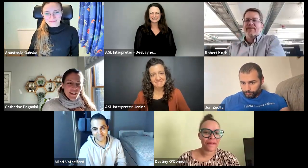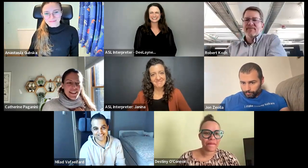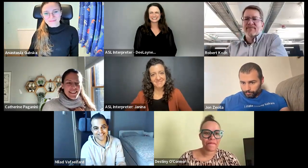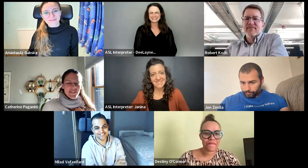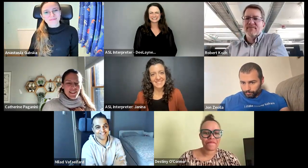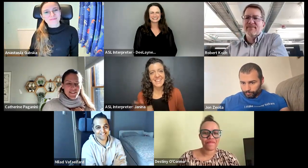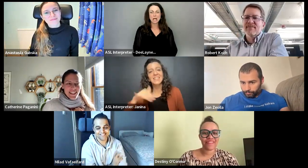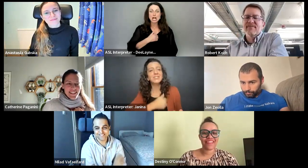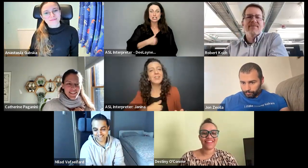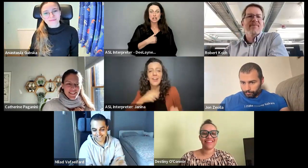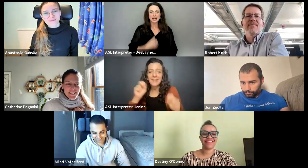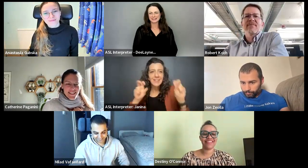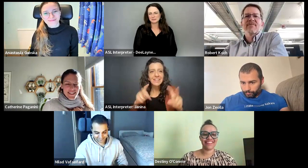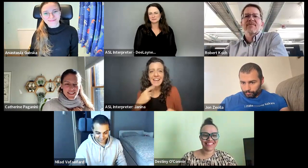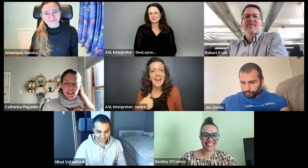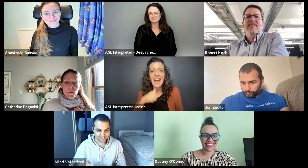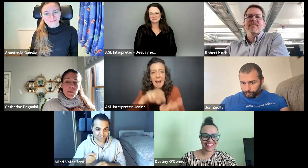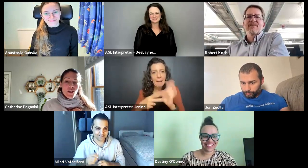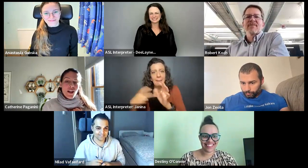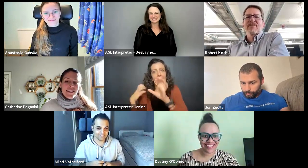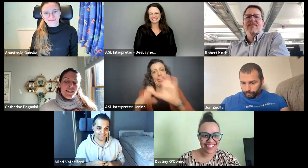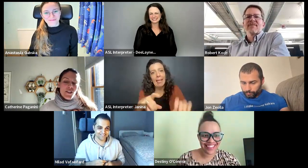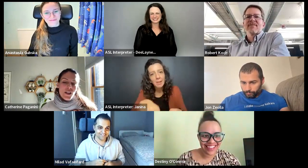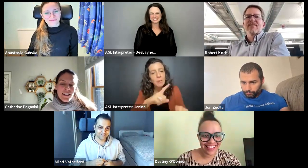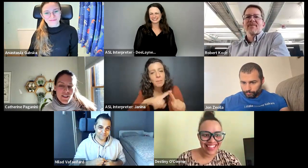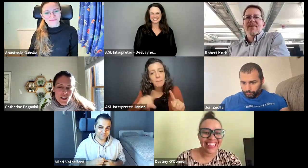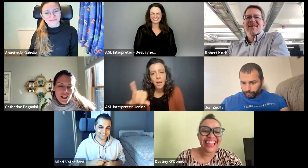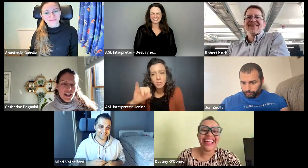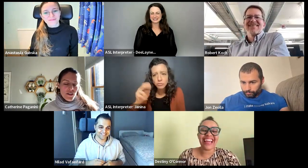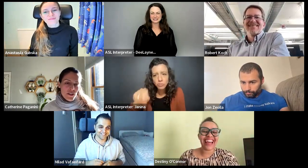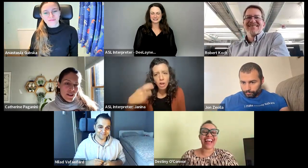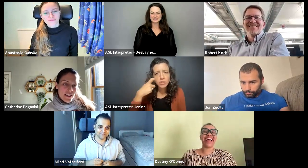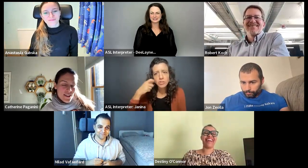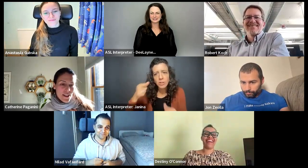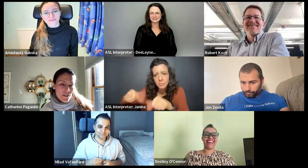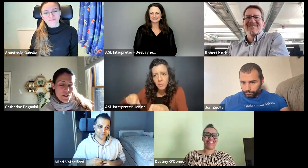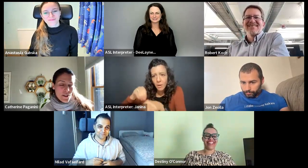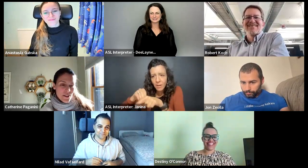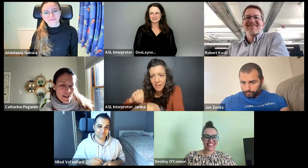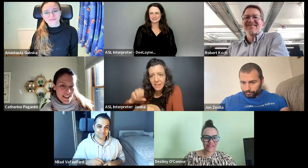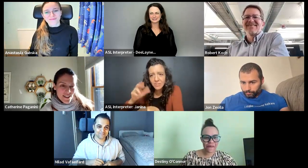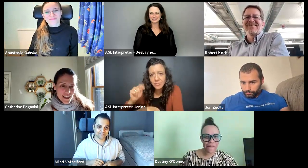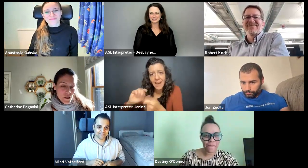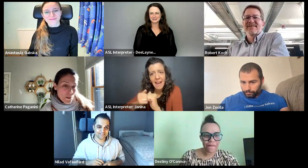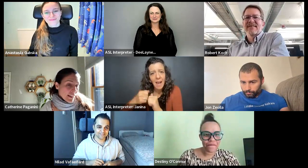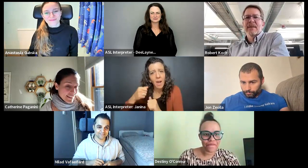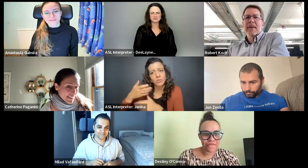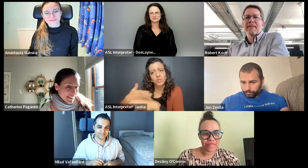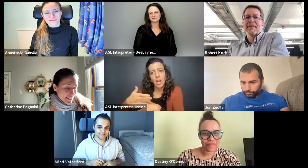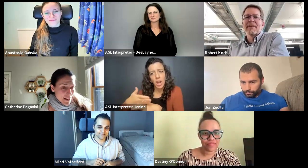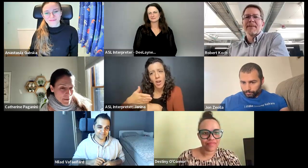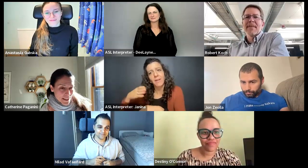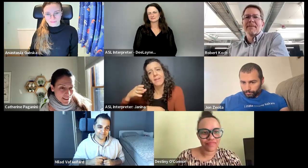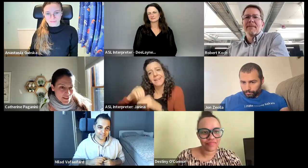Okay. Sorry. I didn't want to put that on you. It's just, but John's John just shared how to do that. So if you want to, I can do that too, but